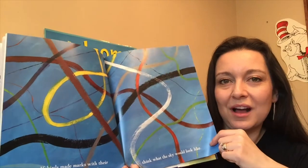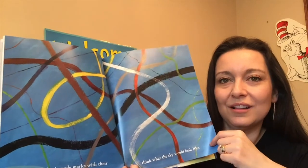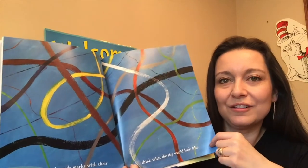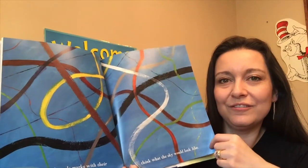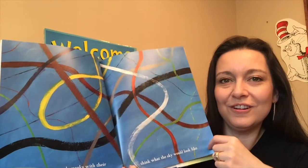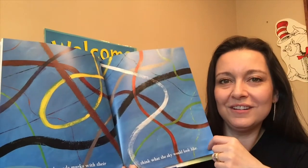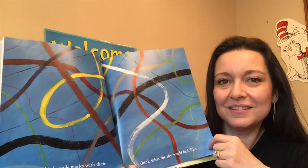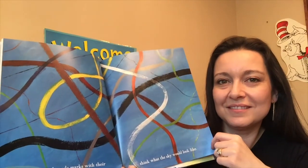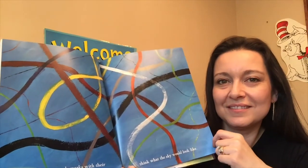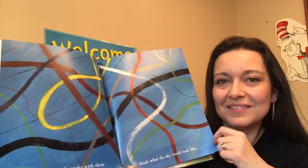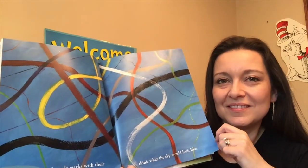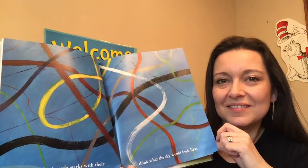colorful